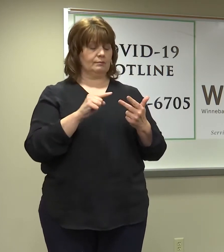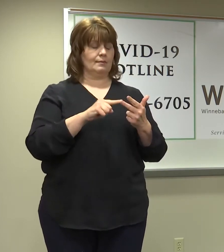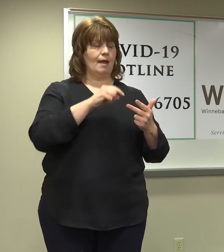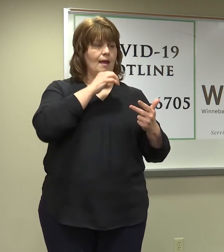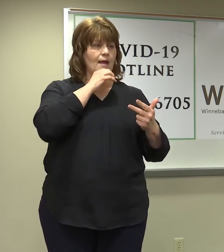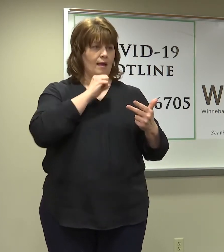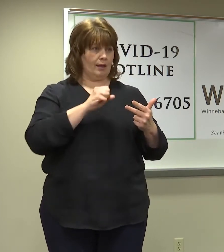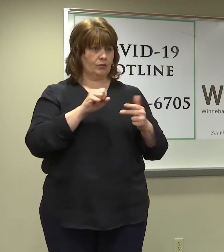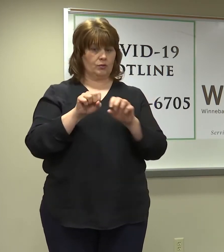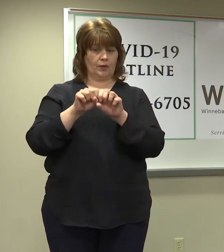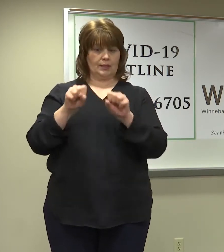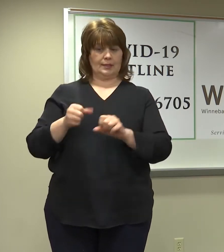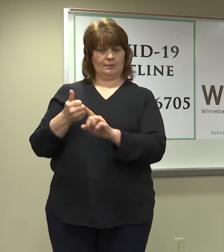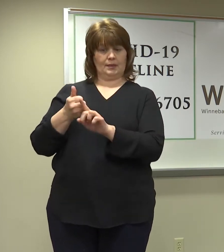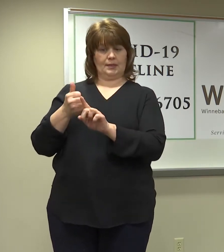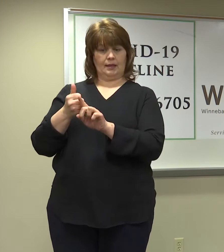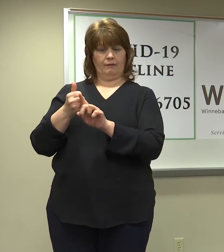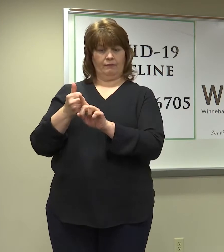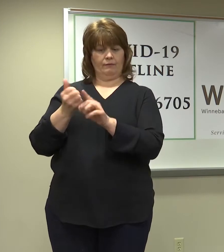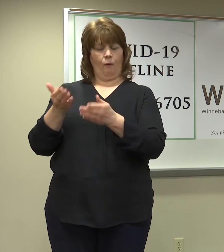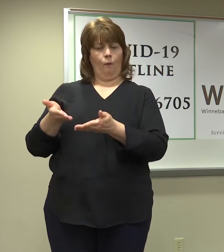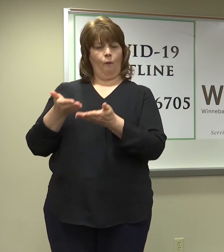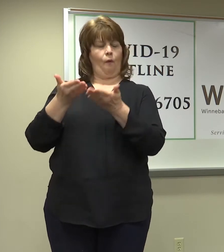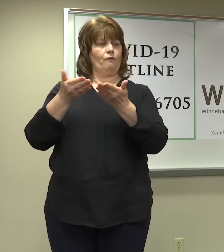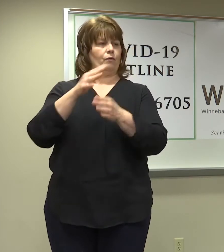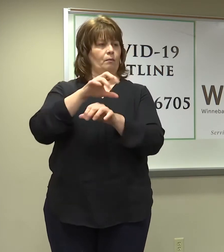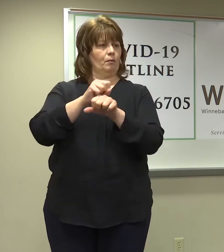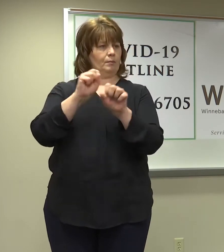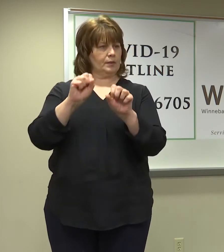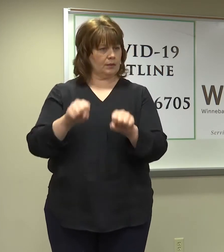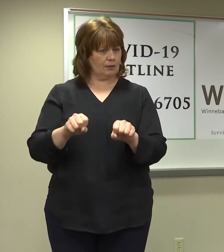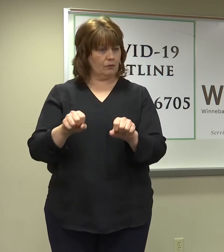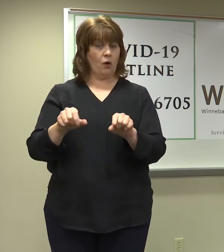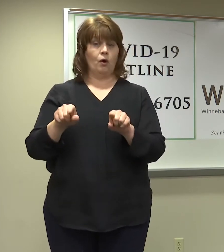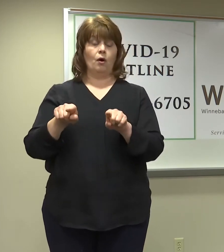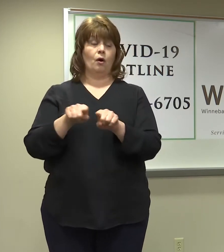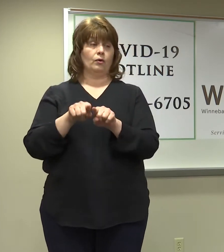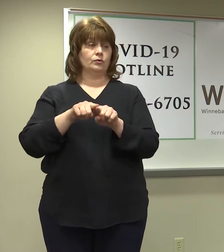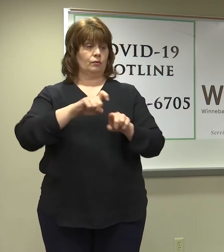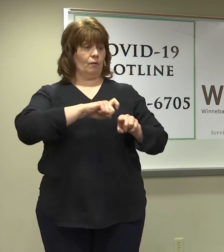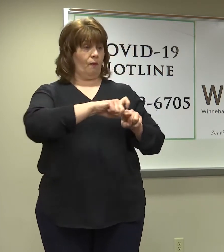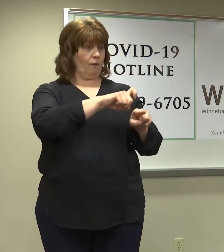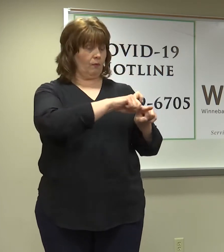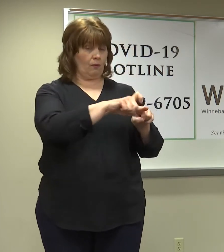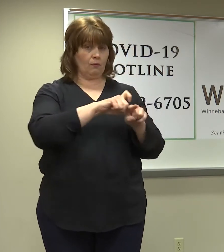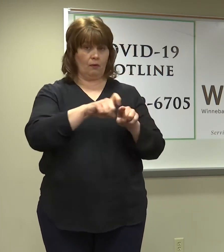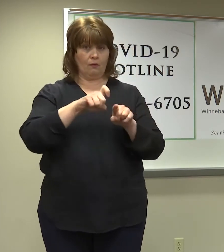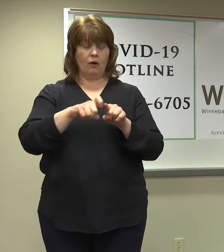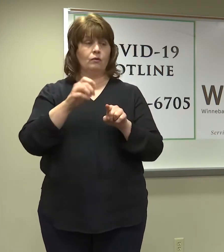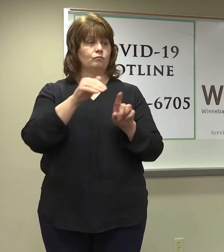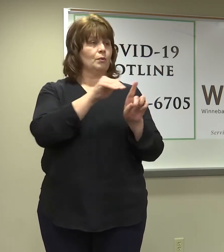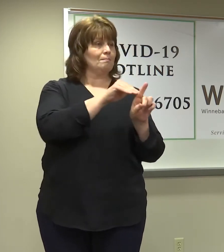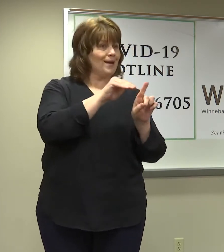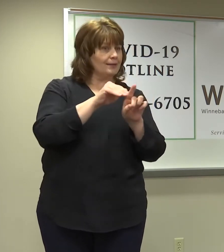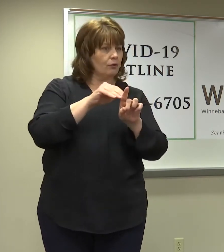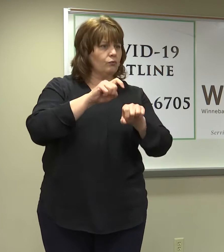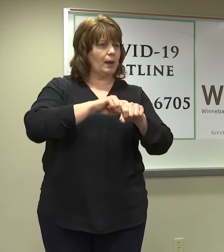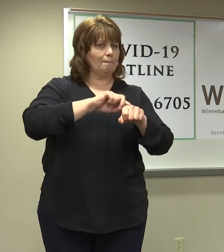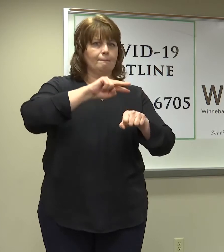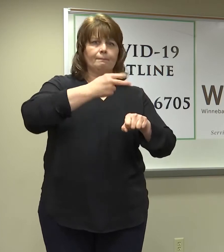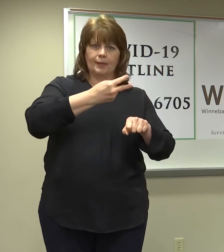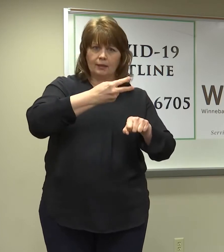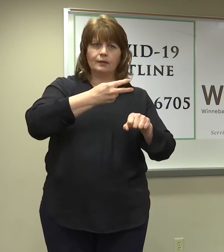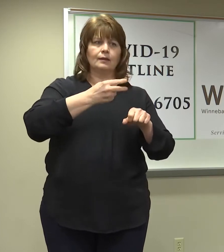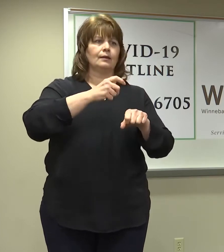come out and offer appointments. It will also do reminders and recalls for scheduled vaccination. It will also do reminders